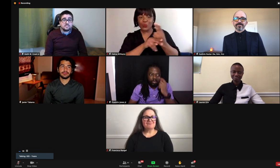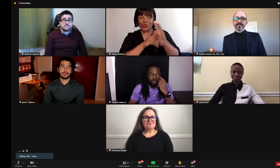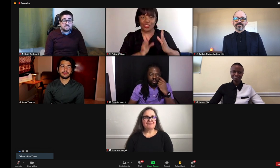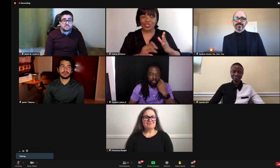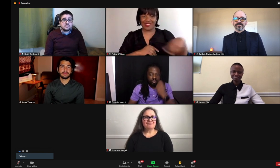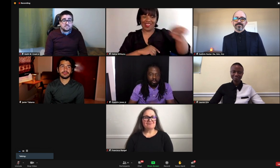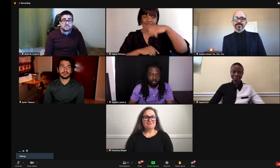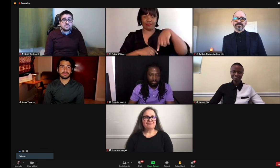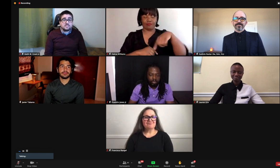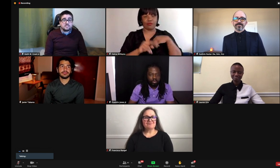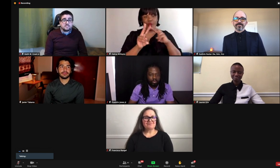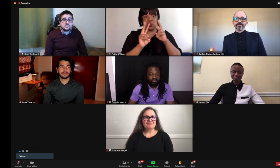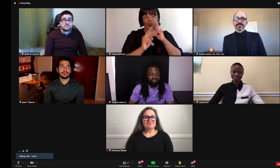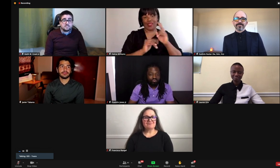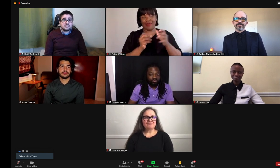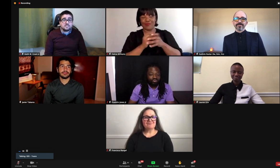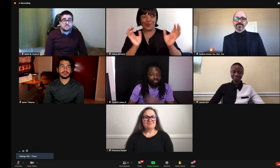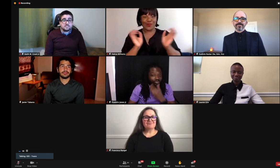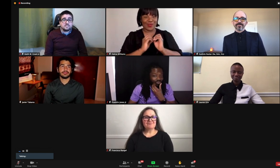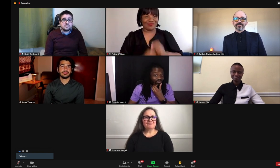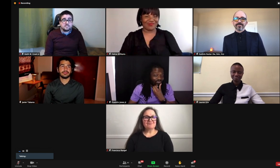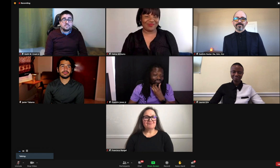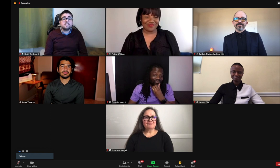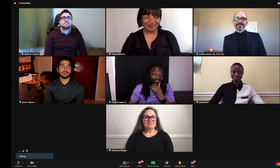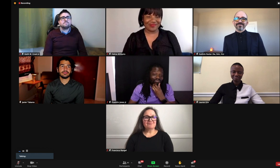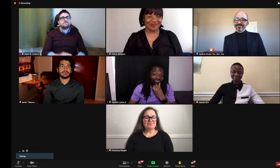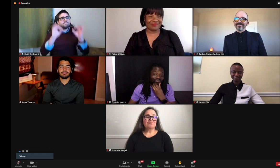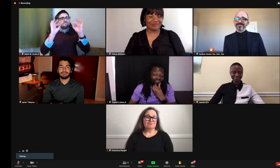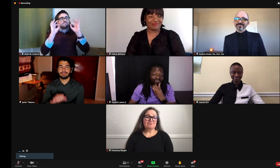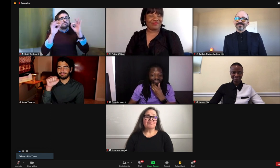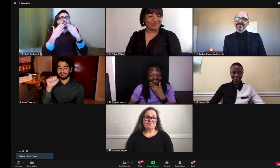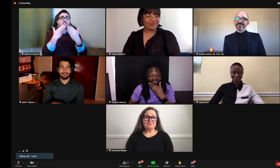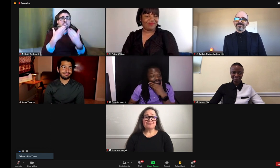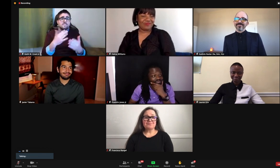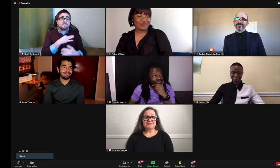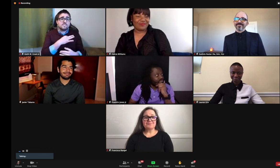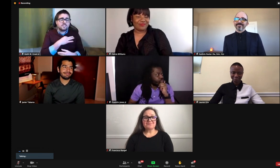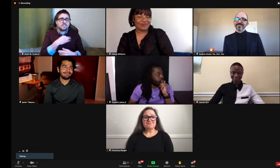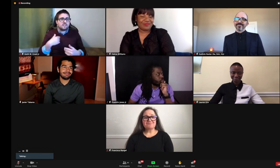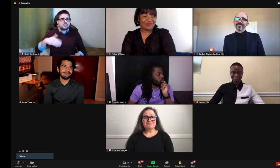but general, you know, people in the community that would benefit from having this as a resource.